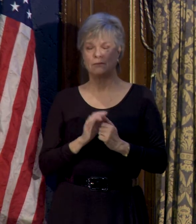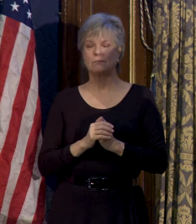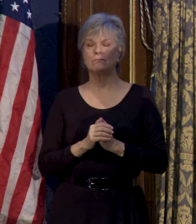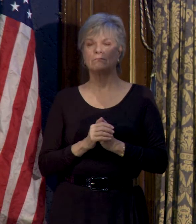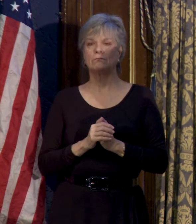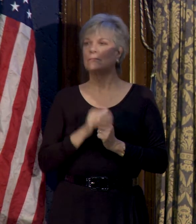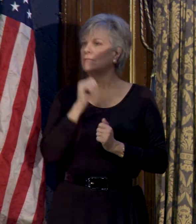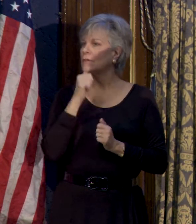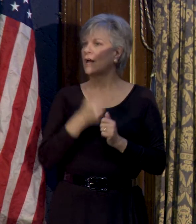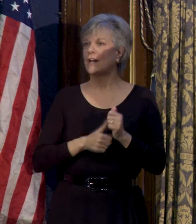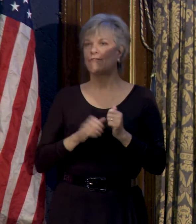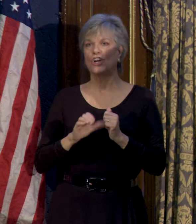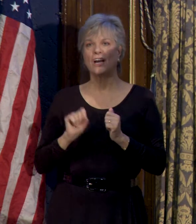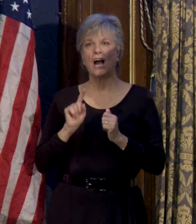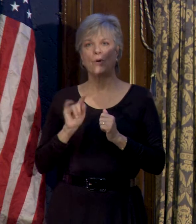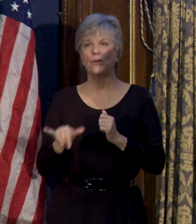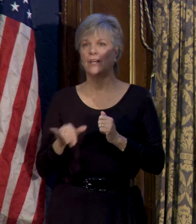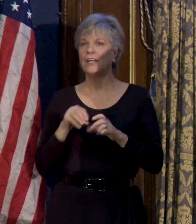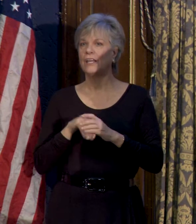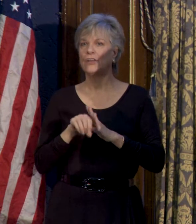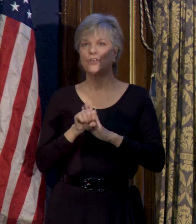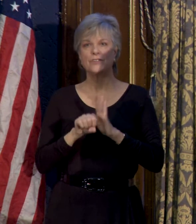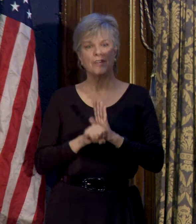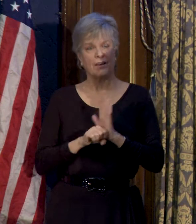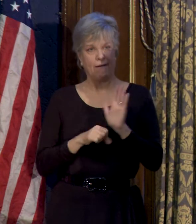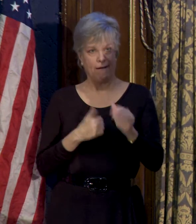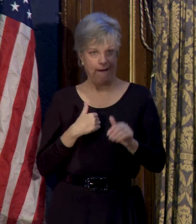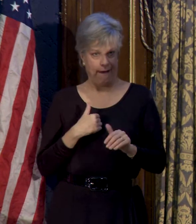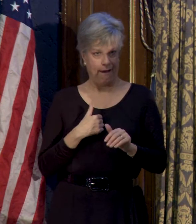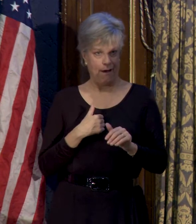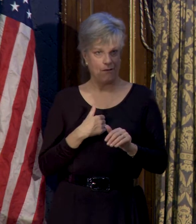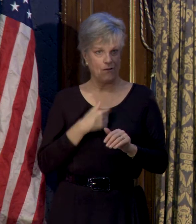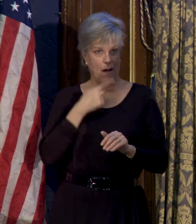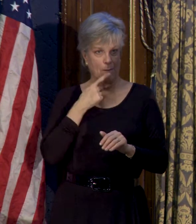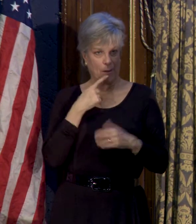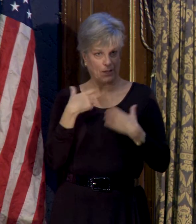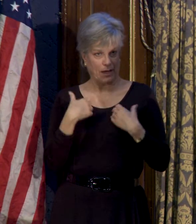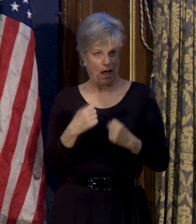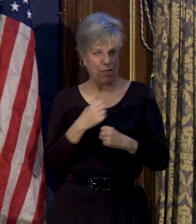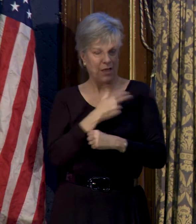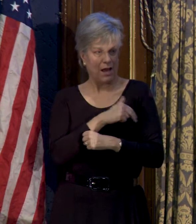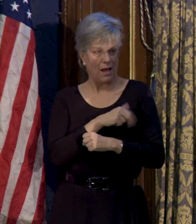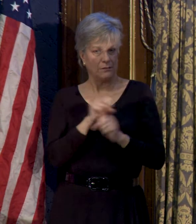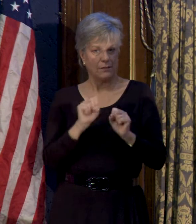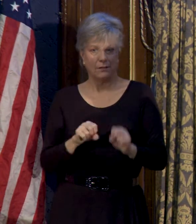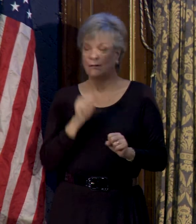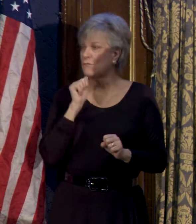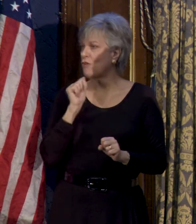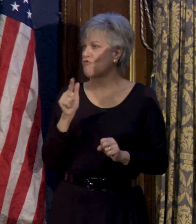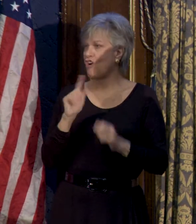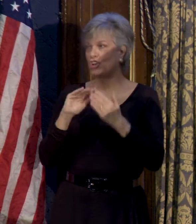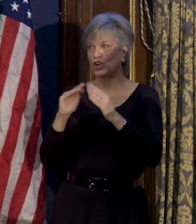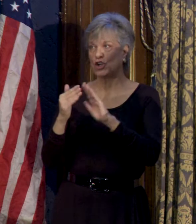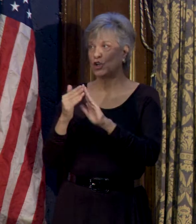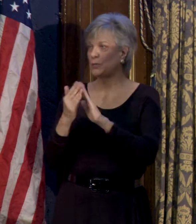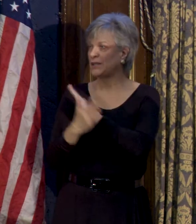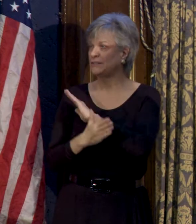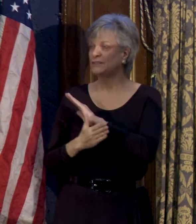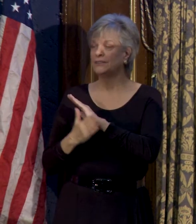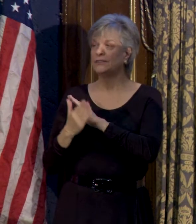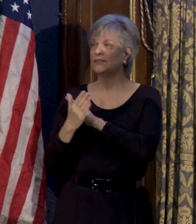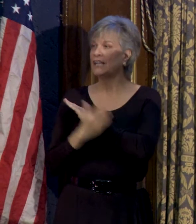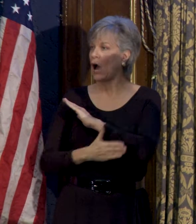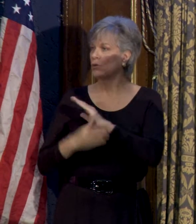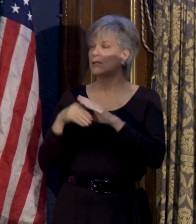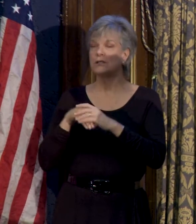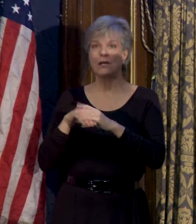Not every county, not all 102 counties in our state, needless to say, have a public health and hospital system, and not even all urban counties in the country have a health and